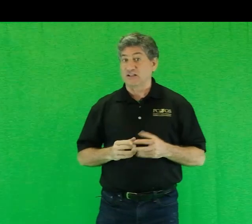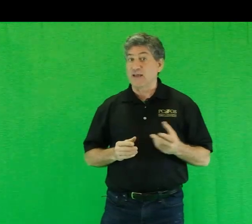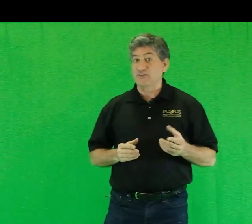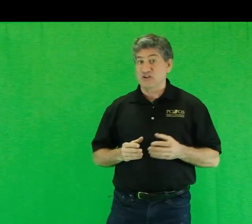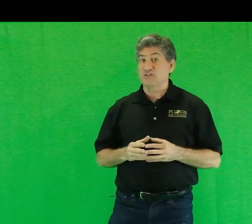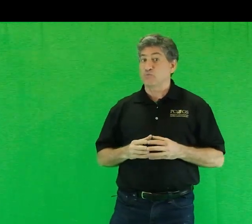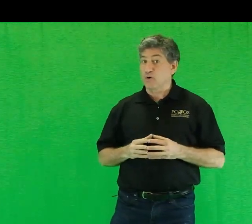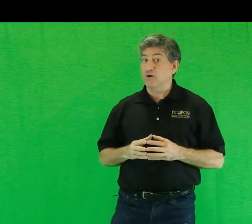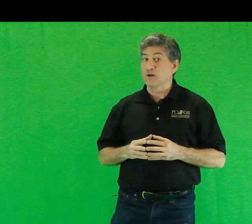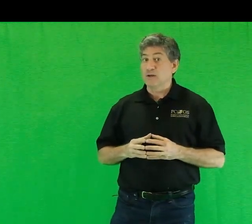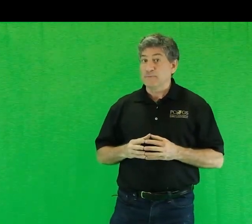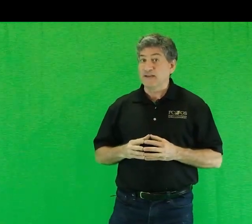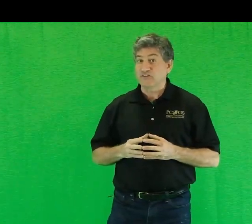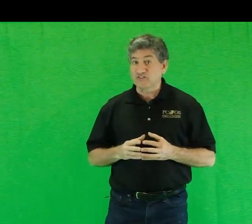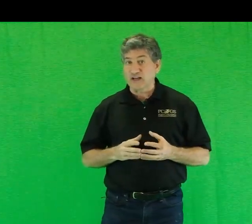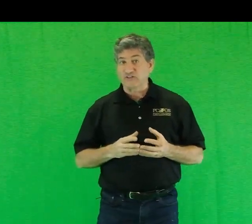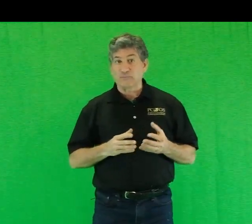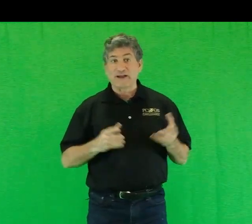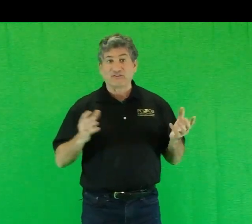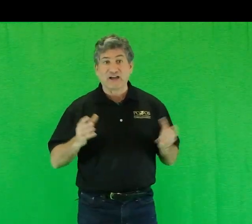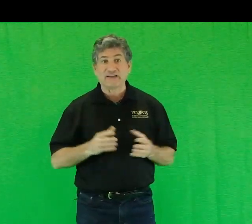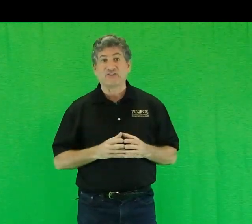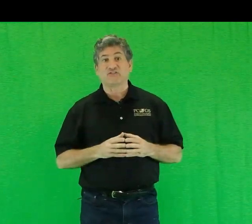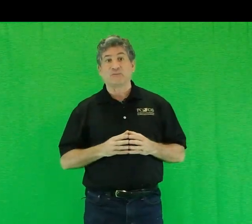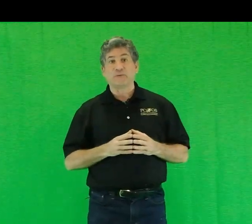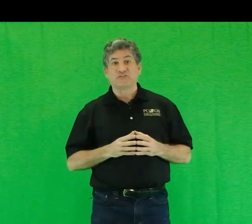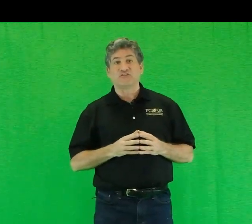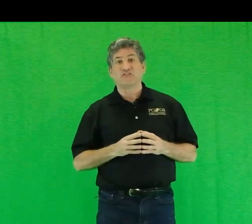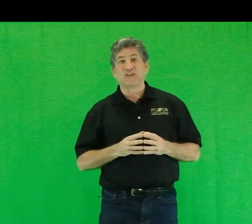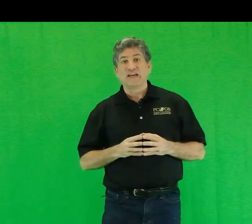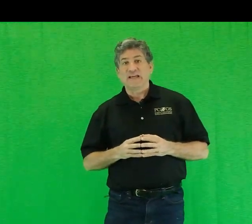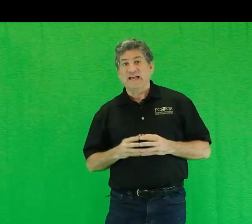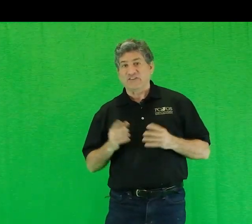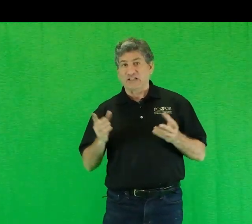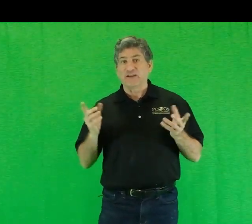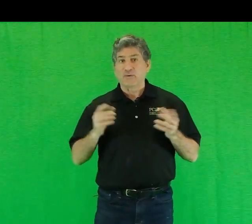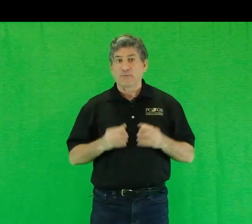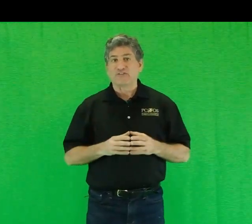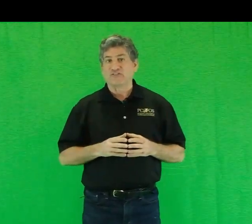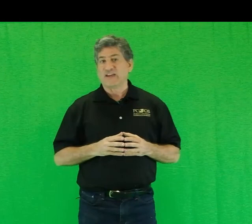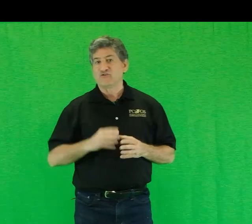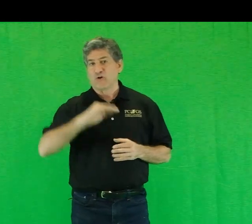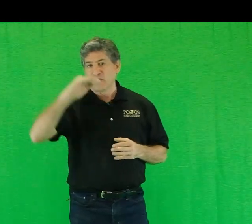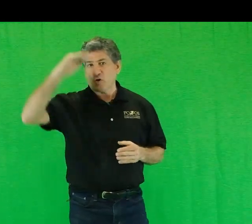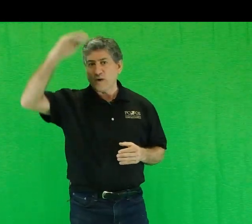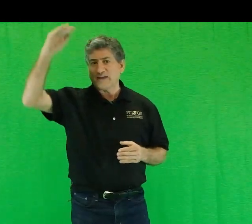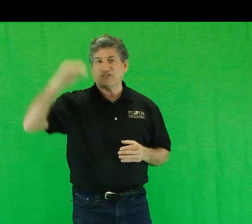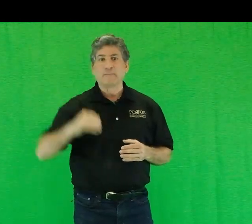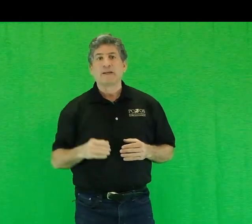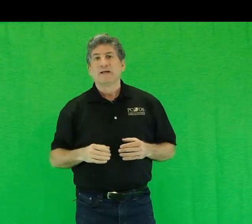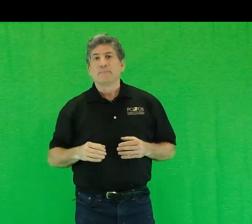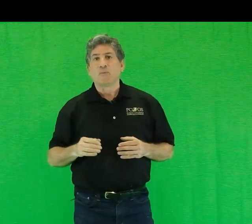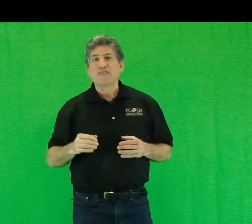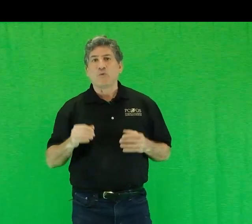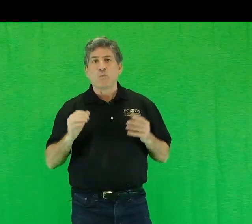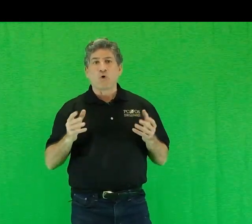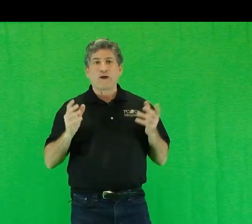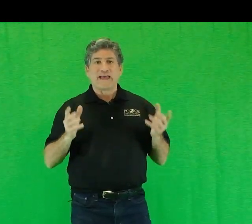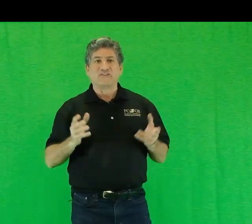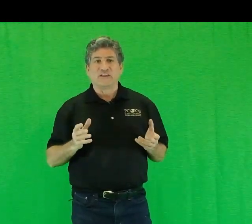climate change were being discussed by scientists and businesses as a clear and present danger on the horizon. But when the war ended,